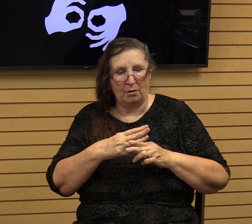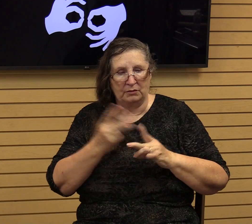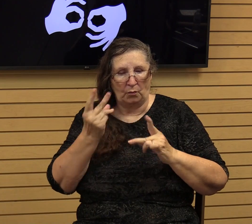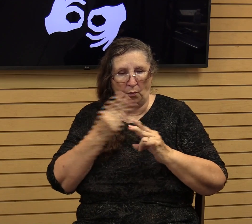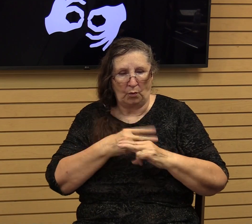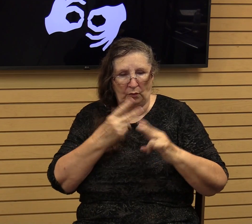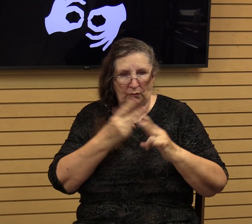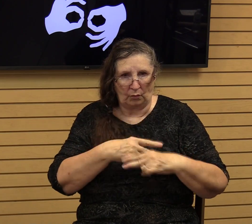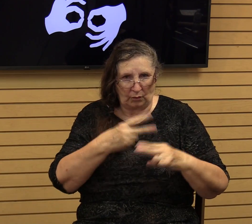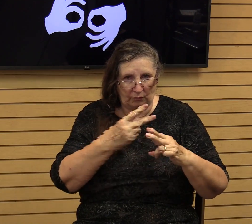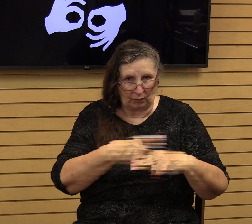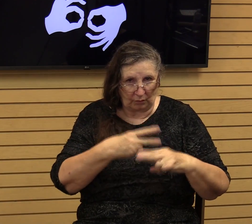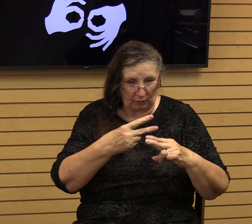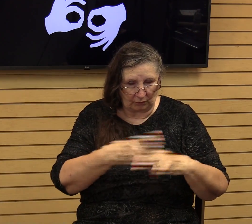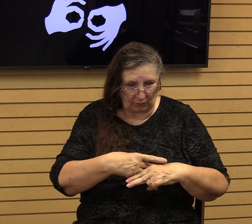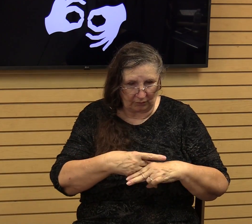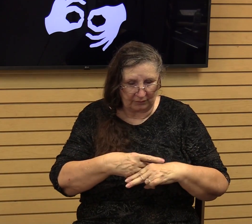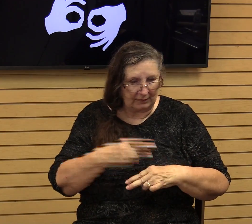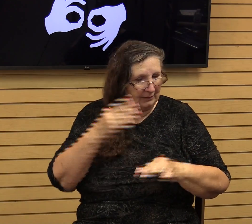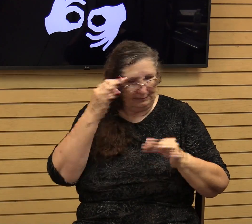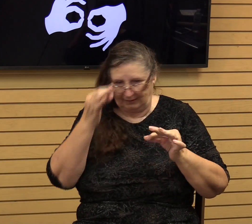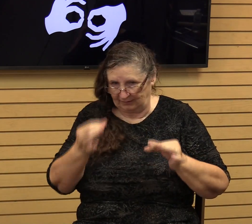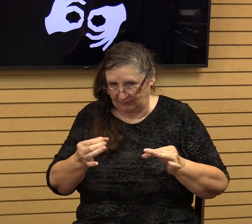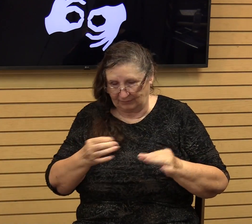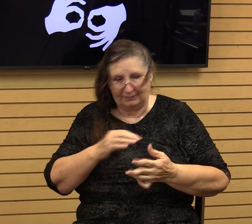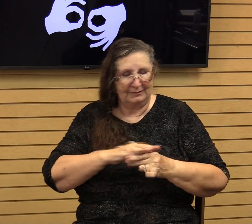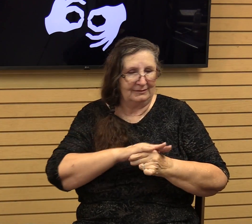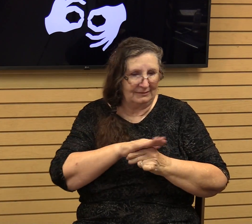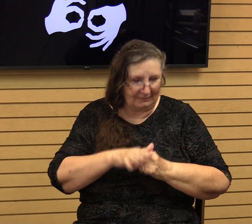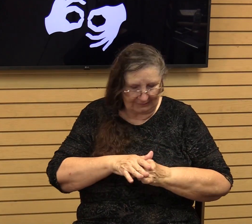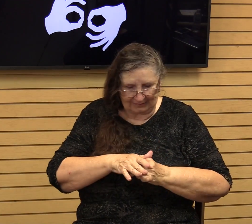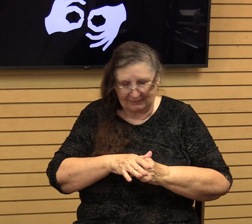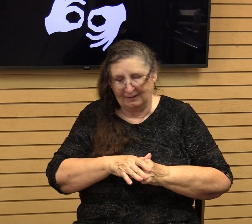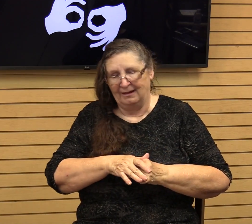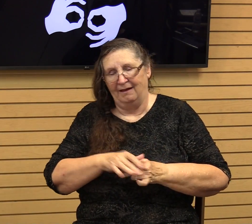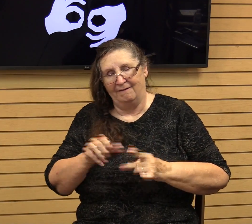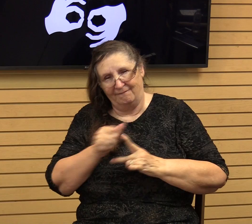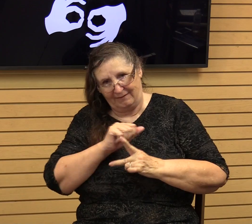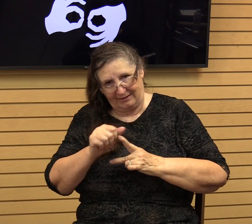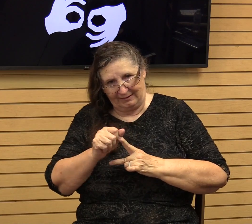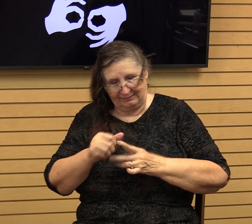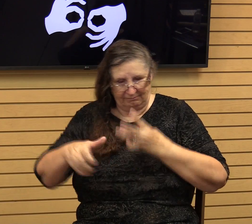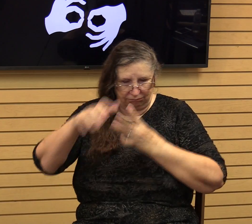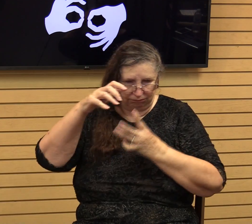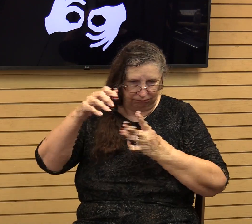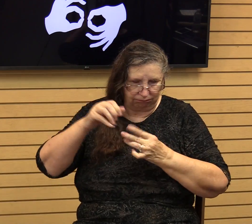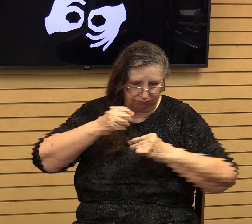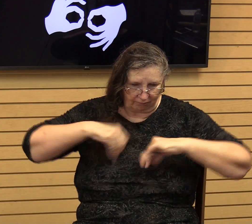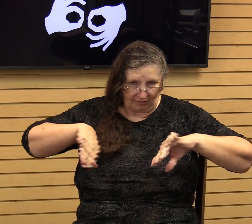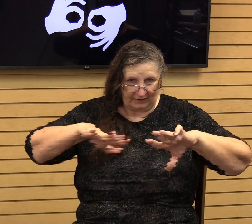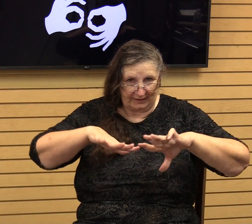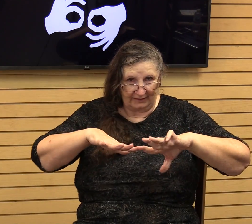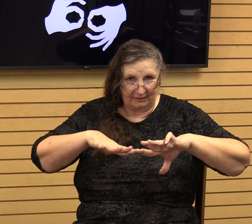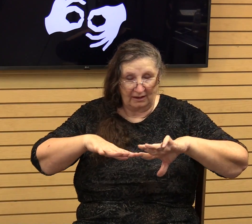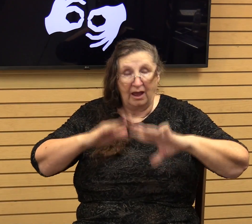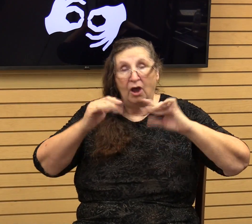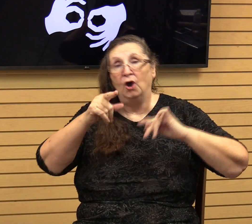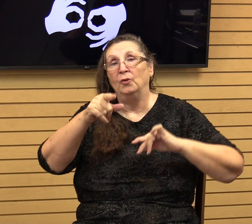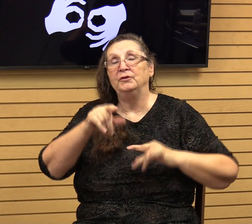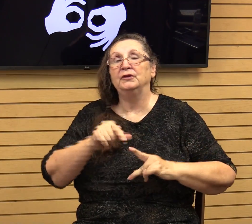worse, and even though there's injustice and disease and violence and anarchy all over the land, I hope you find comfort knowing